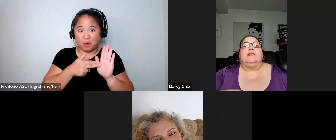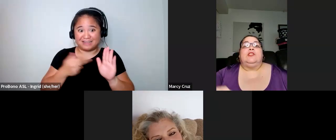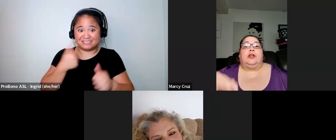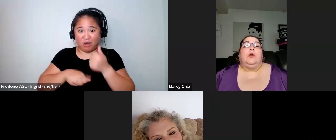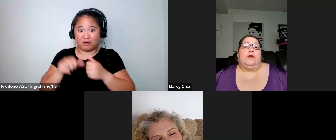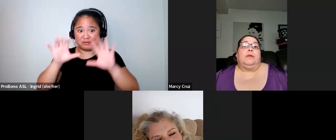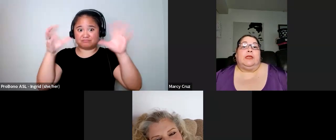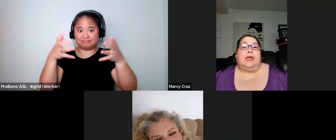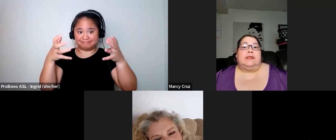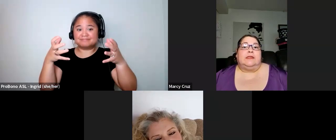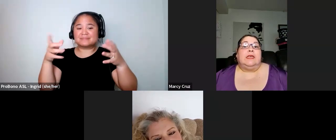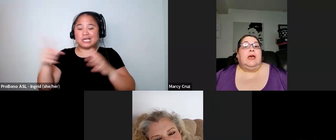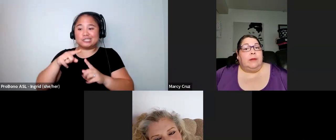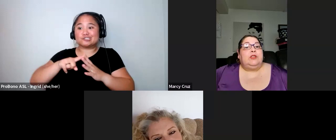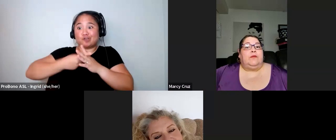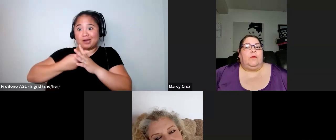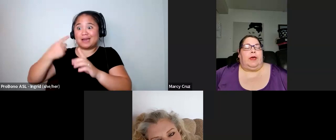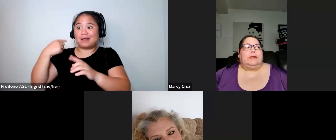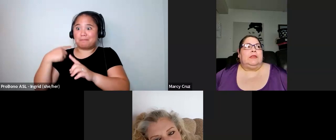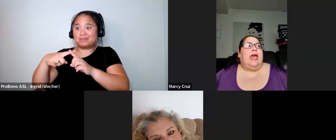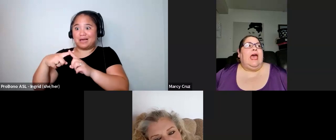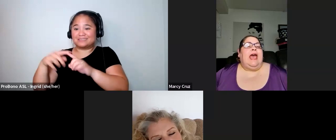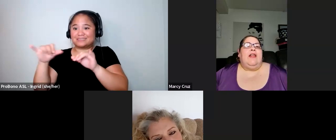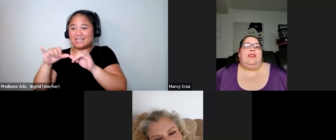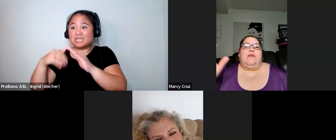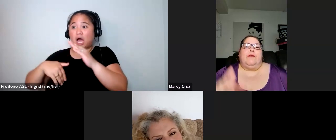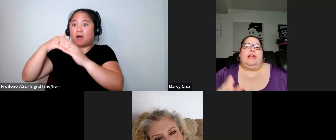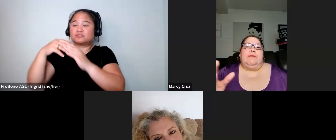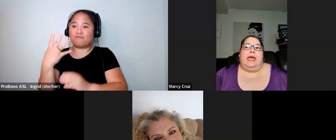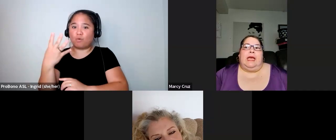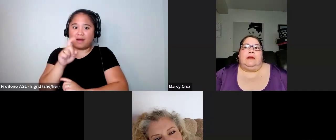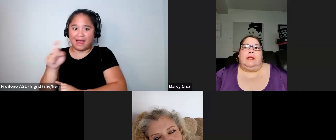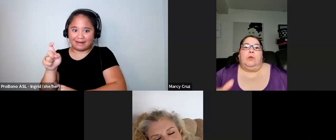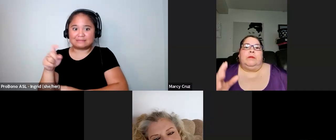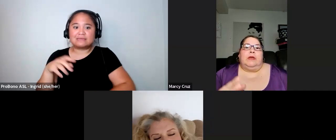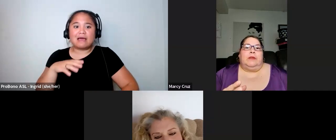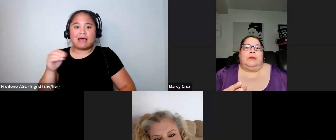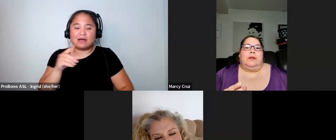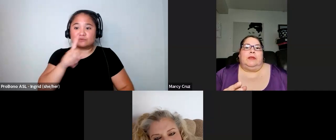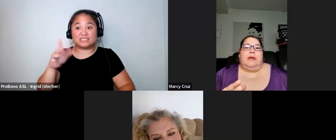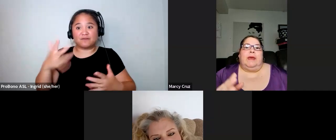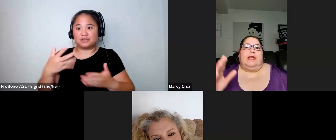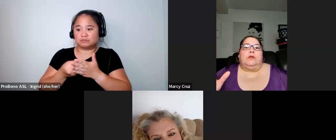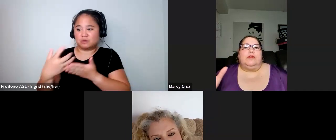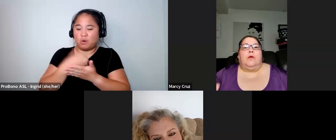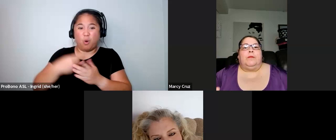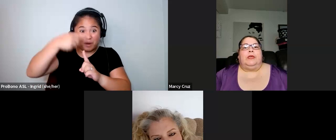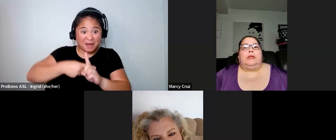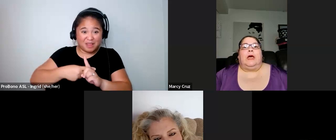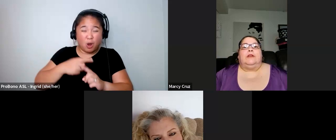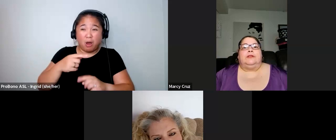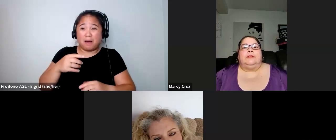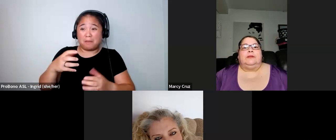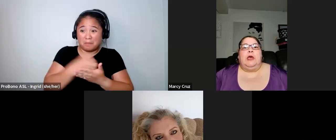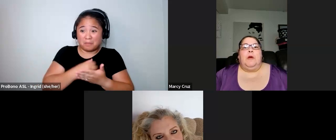umbrella started offering plus sizes up to a 4x they've already made in one month they made almost four